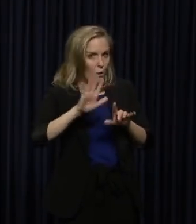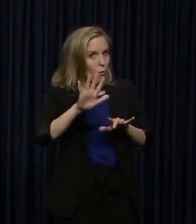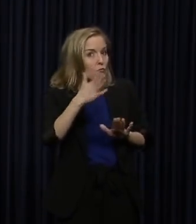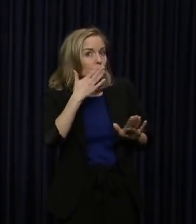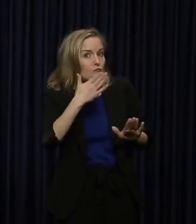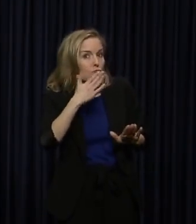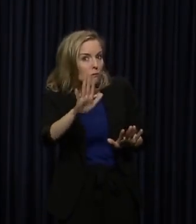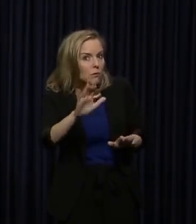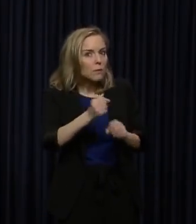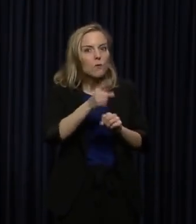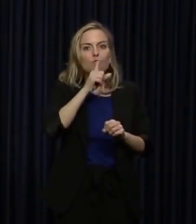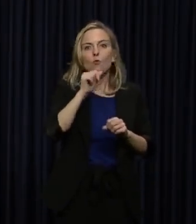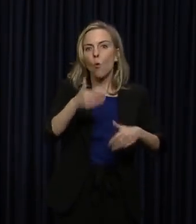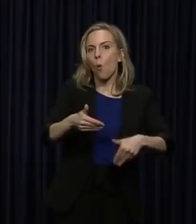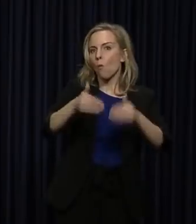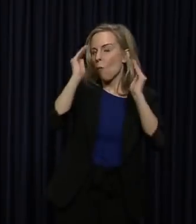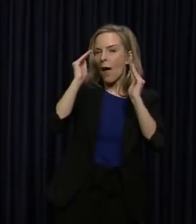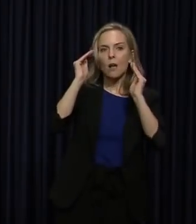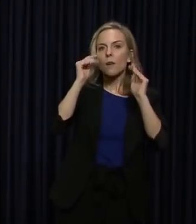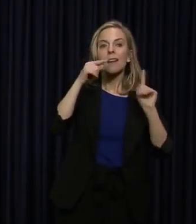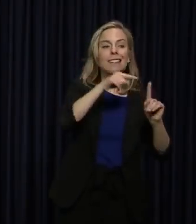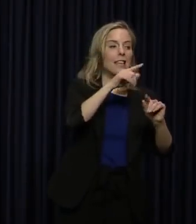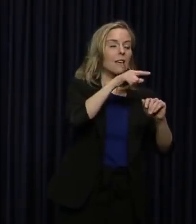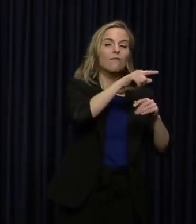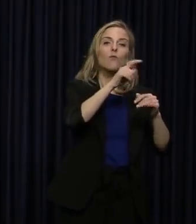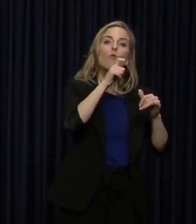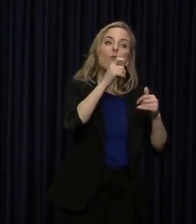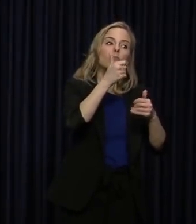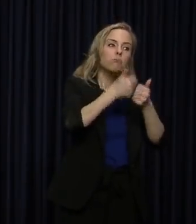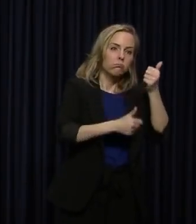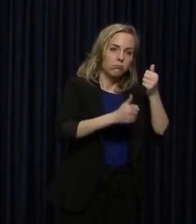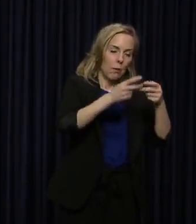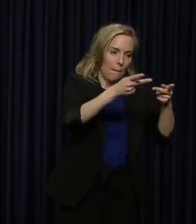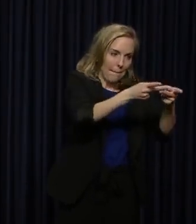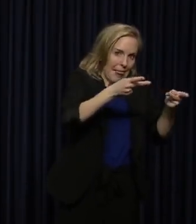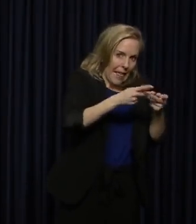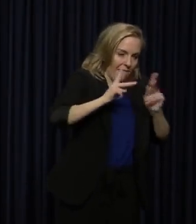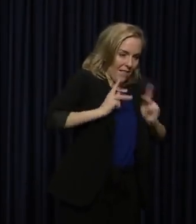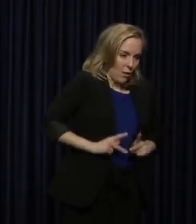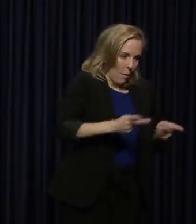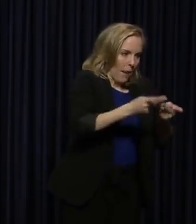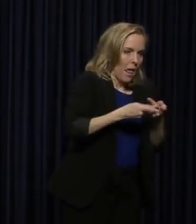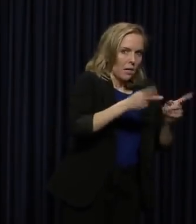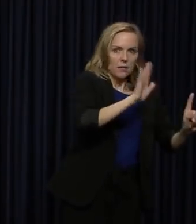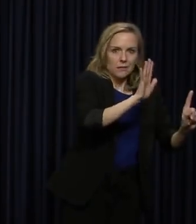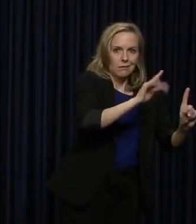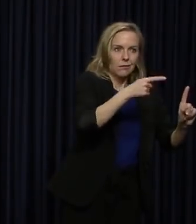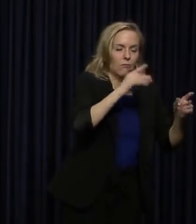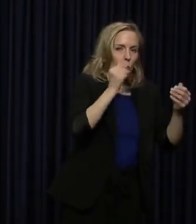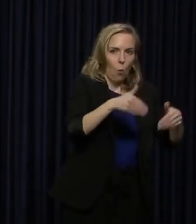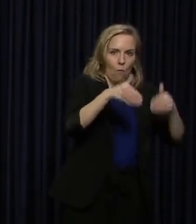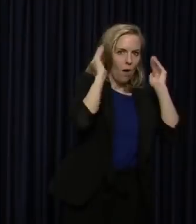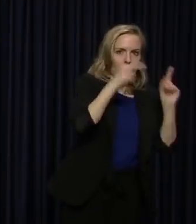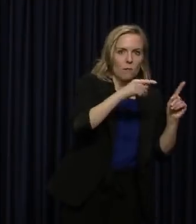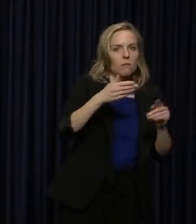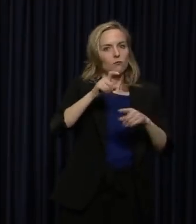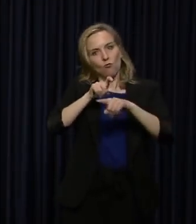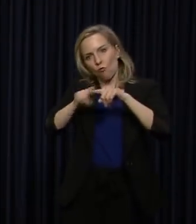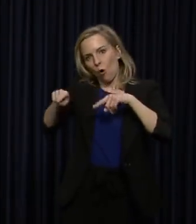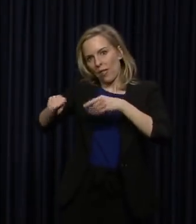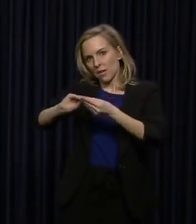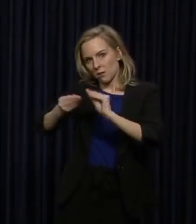to make sure that we do not overwhelm our health care facilities. So, also, we have our